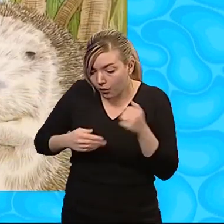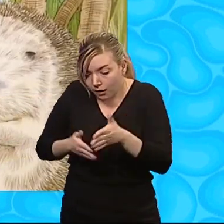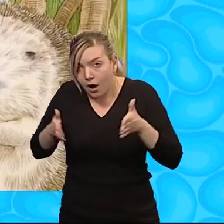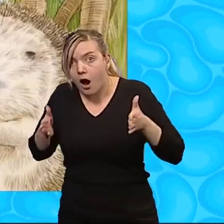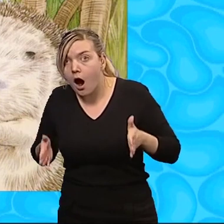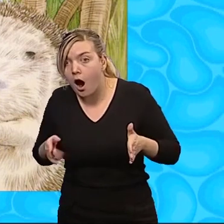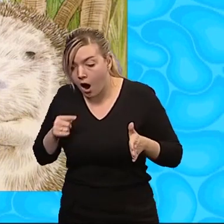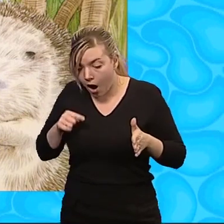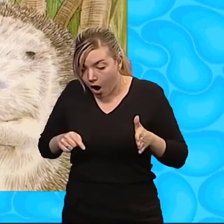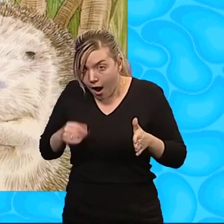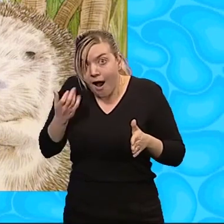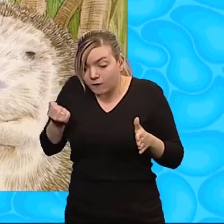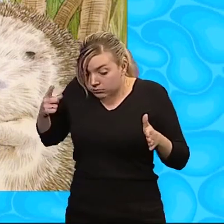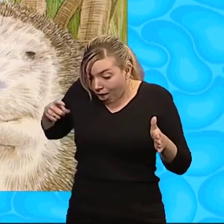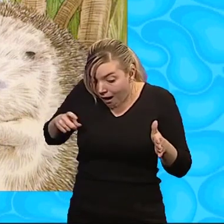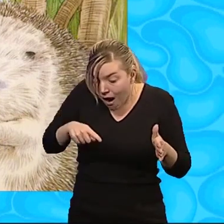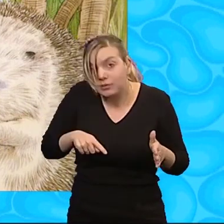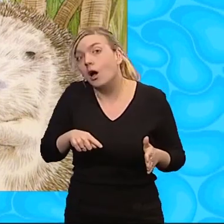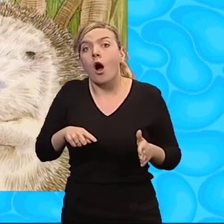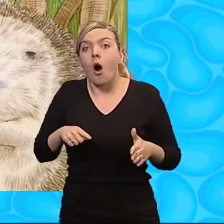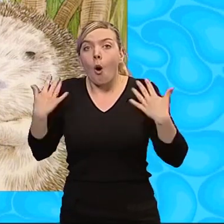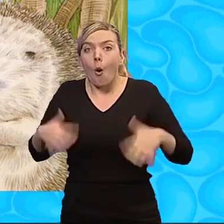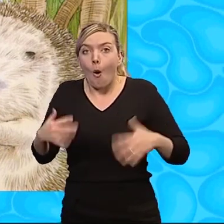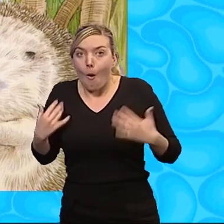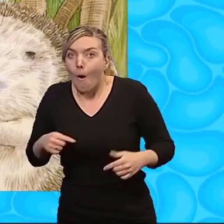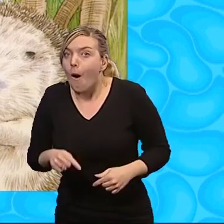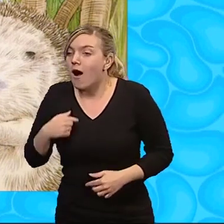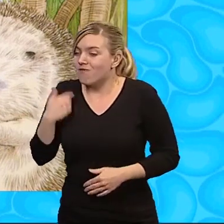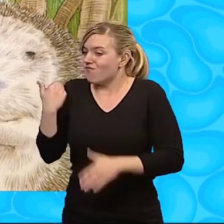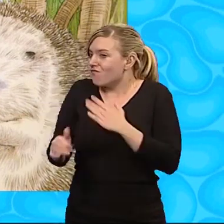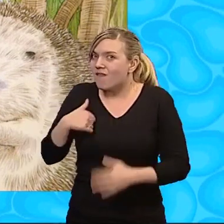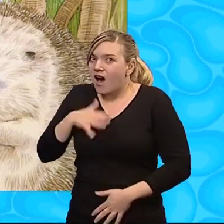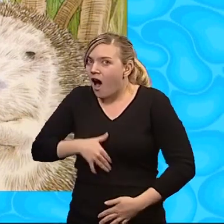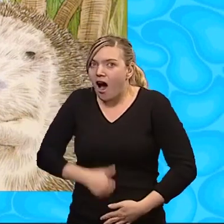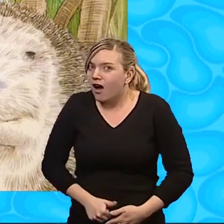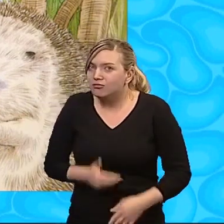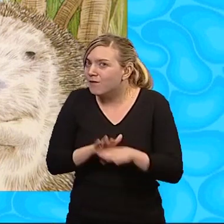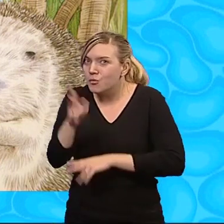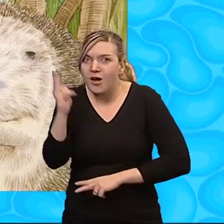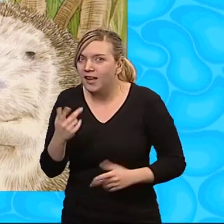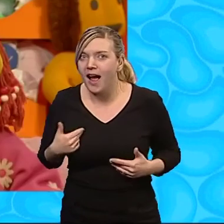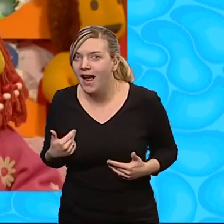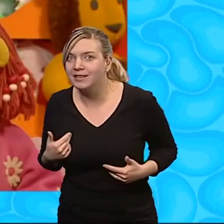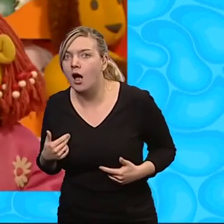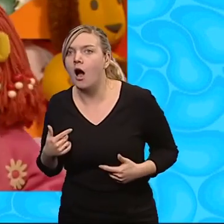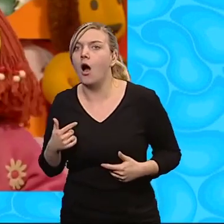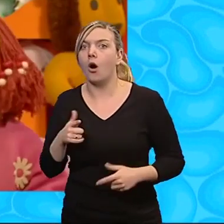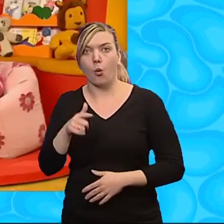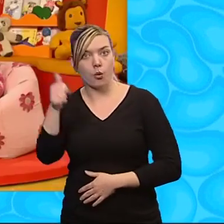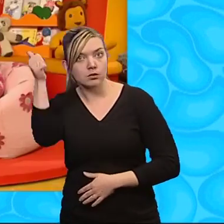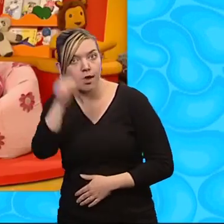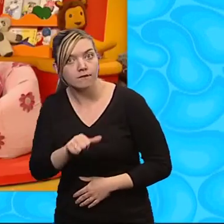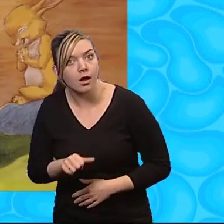It's a slug catcher, he said. I will never be hungry if I wake up in the day again. Oh, clever.